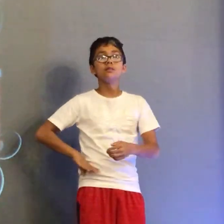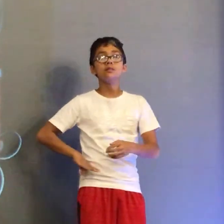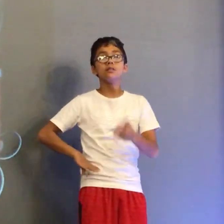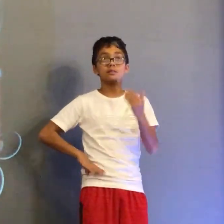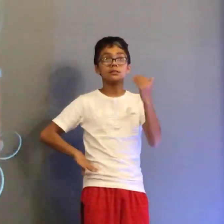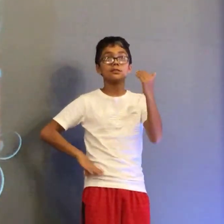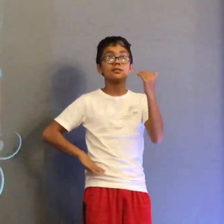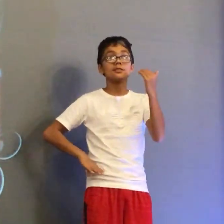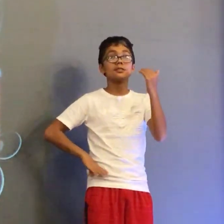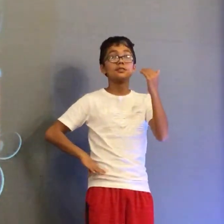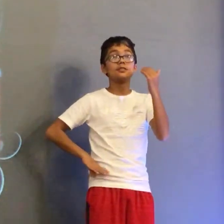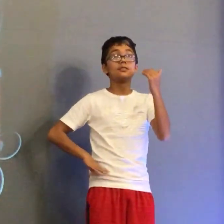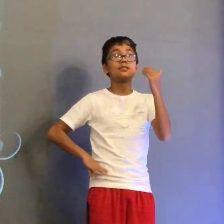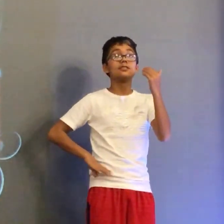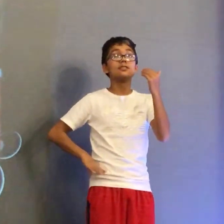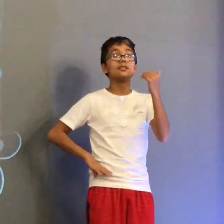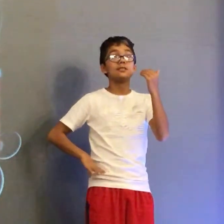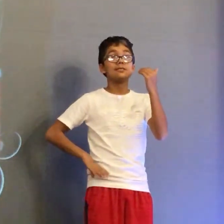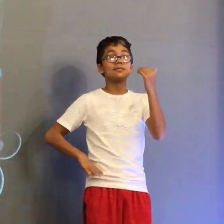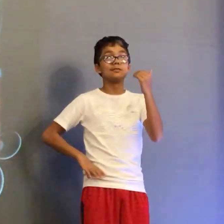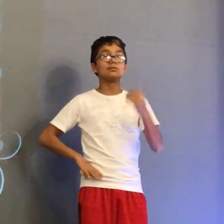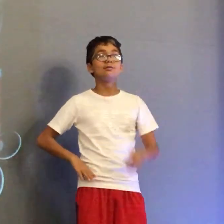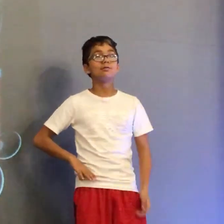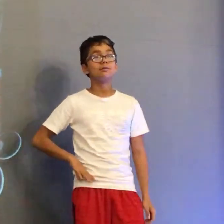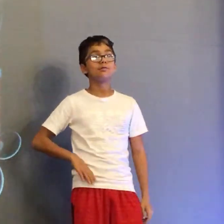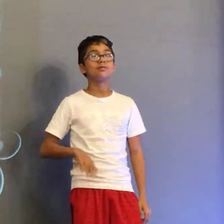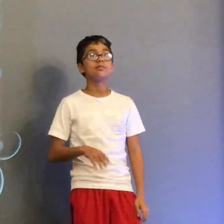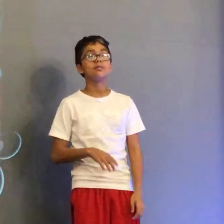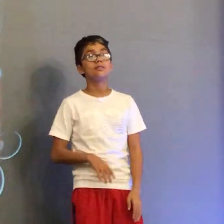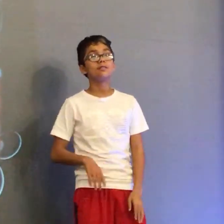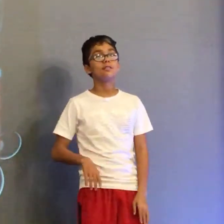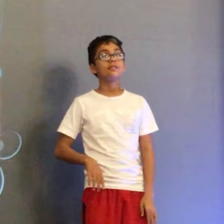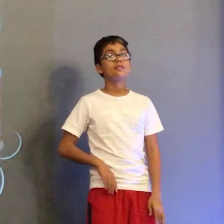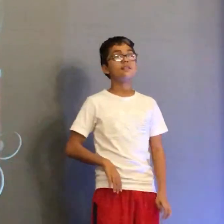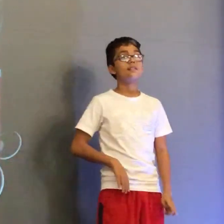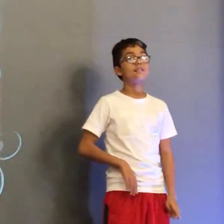So there's supposed to be a girl up here as well. Do you want to join me up here? Yeah, you. Come on.